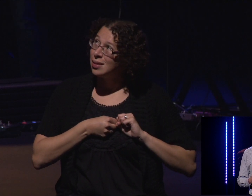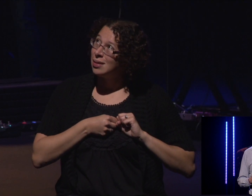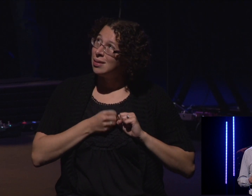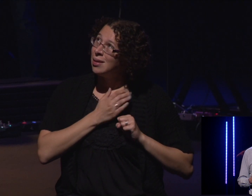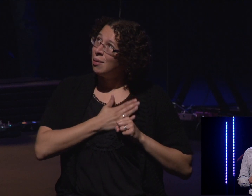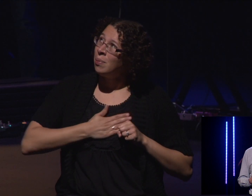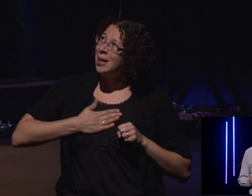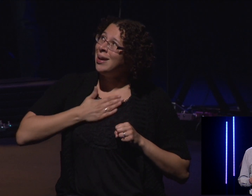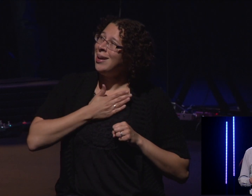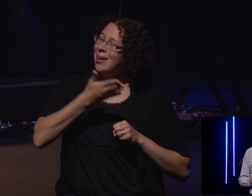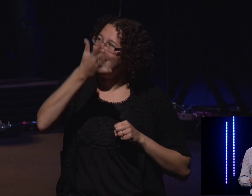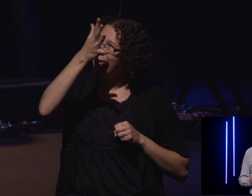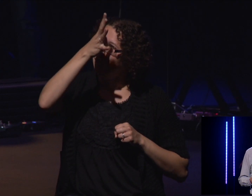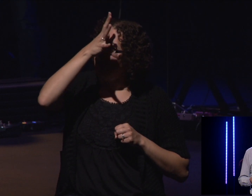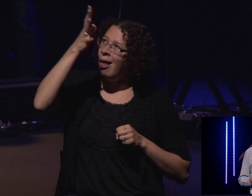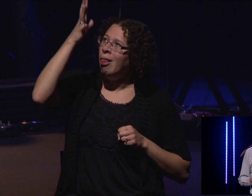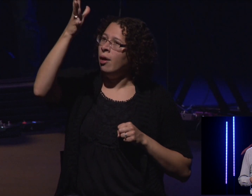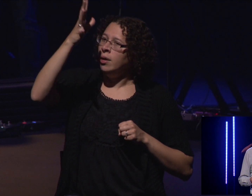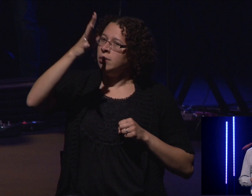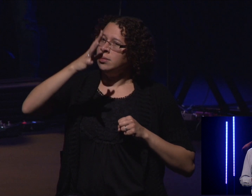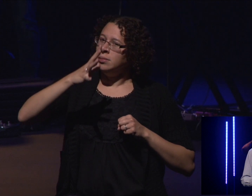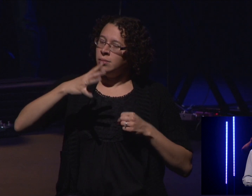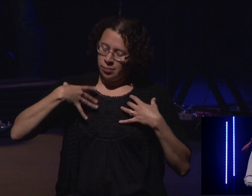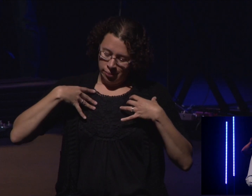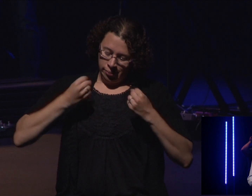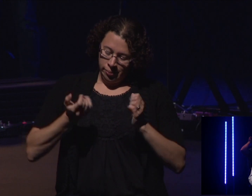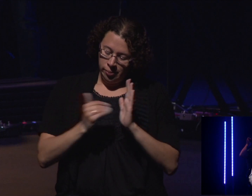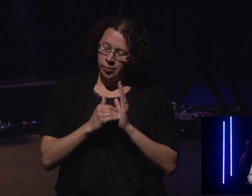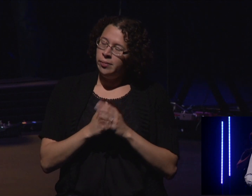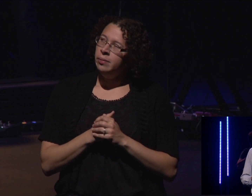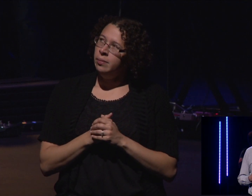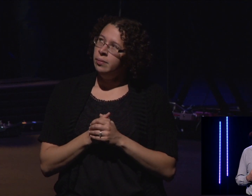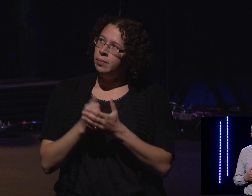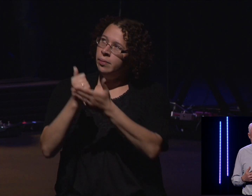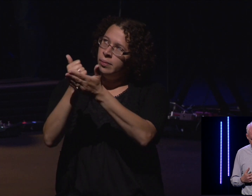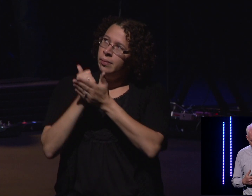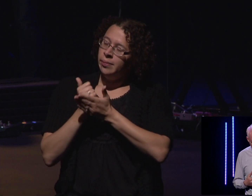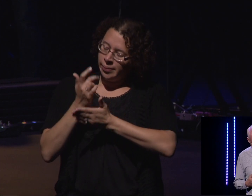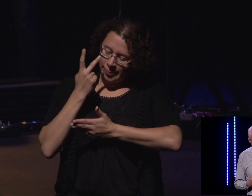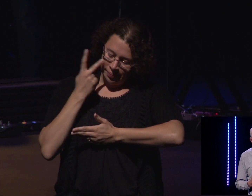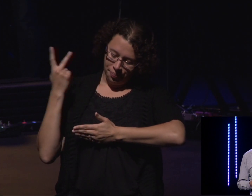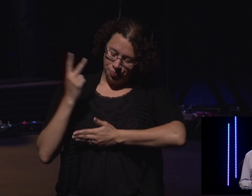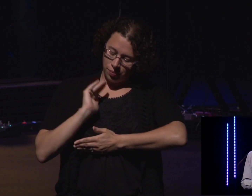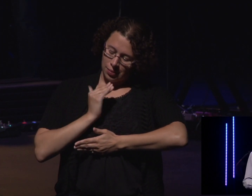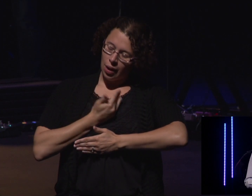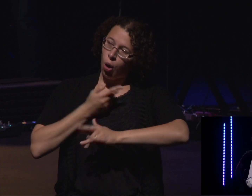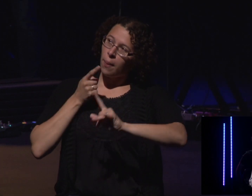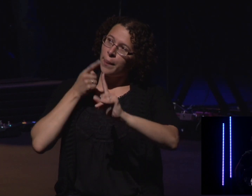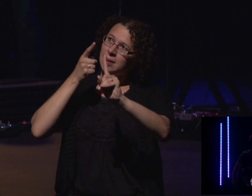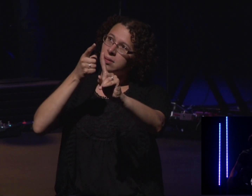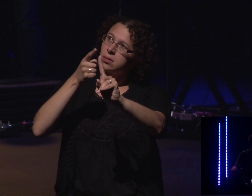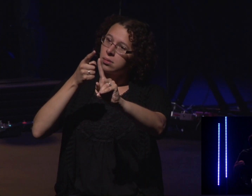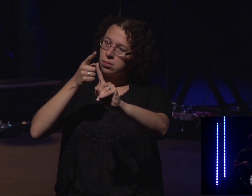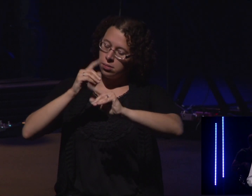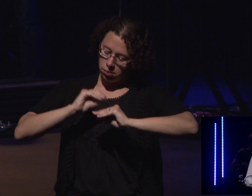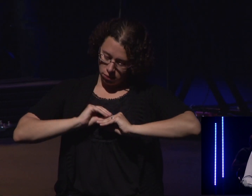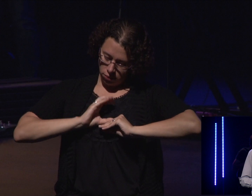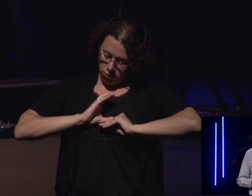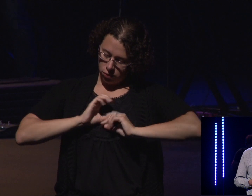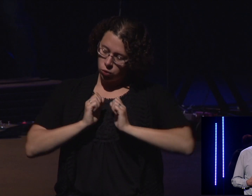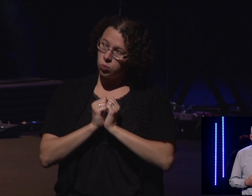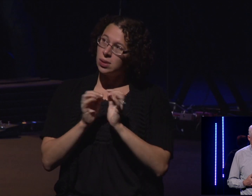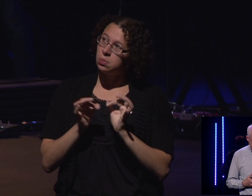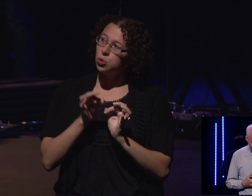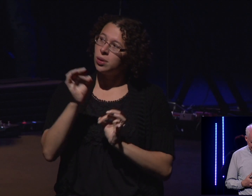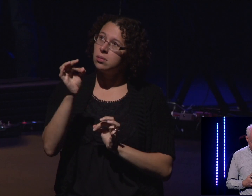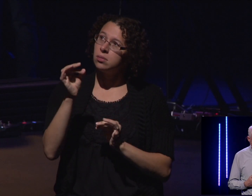Father, would you heal us and help us to see our purpose and our walking with you and fill us with your spirit and